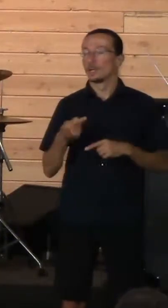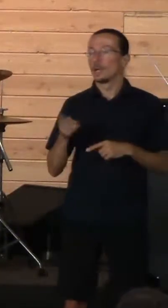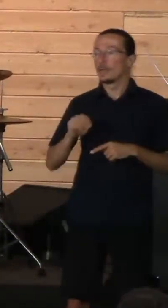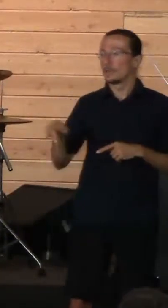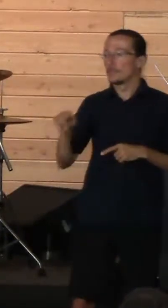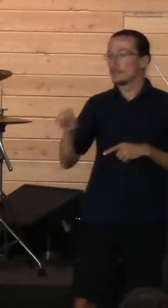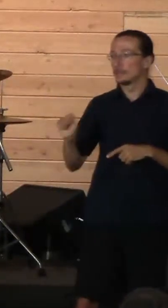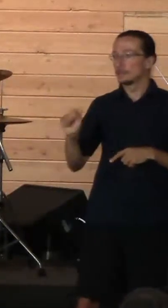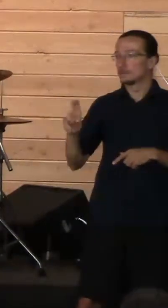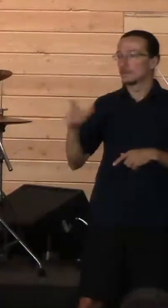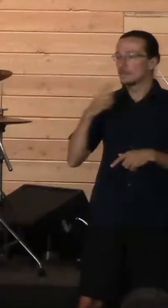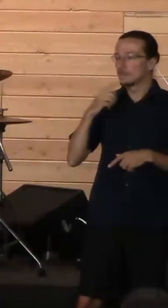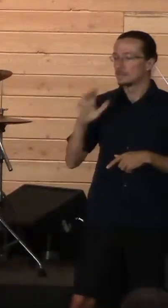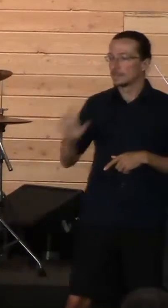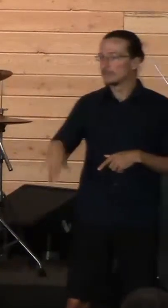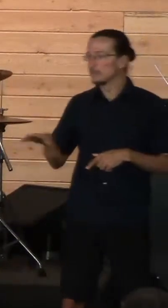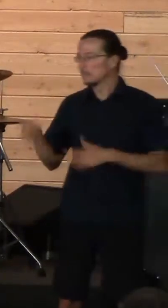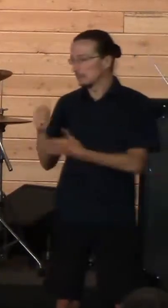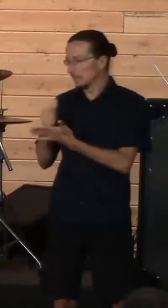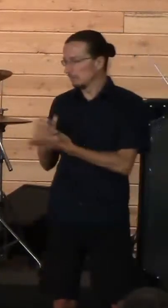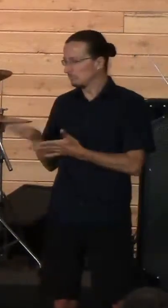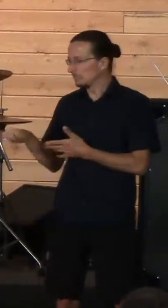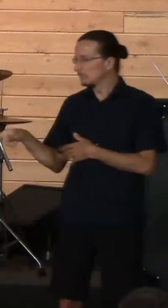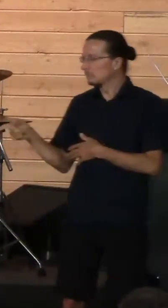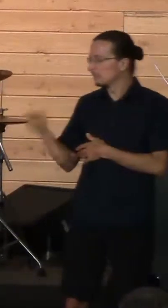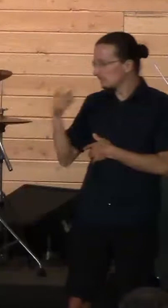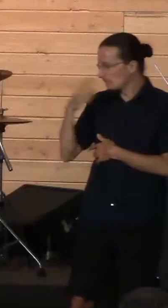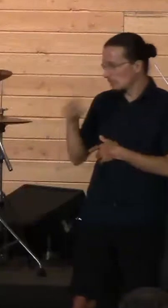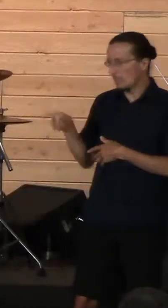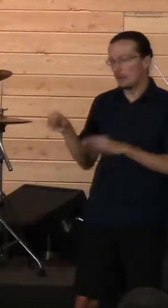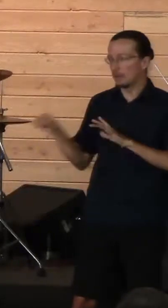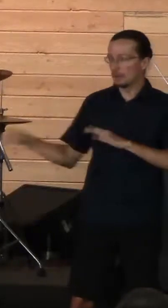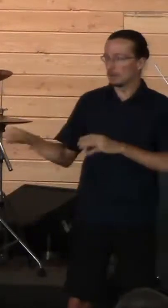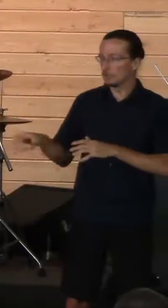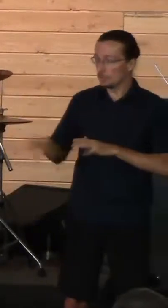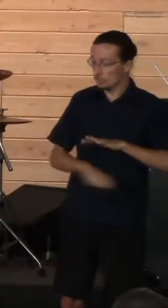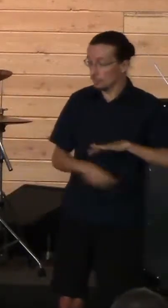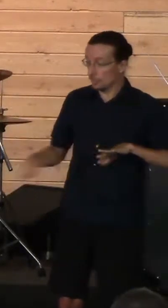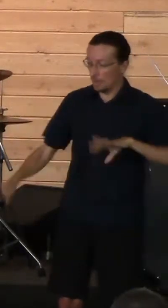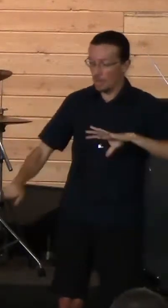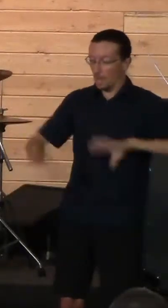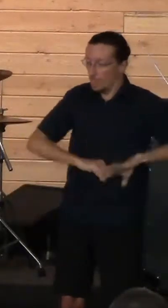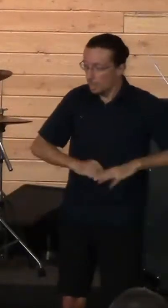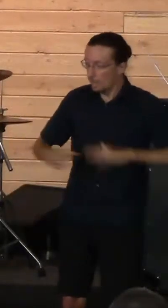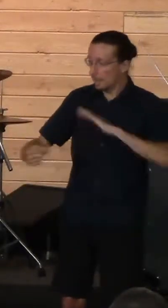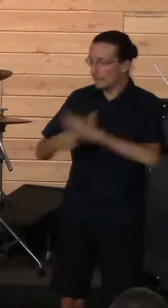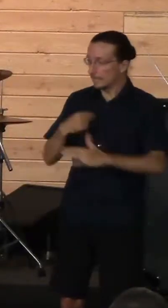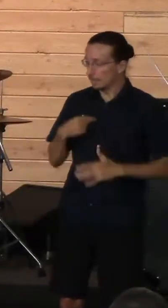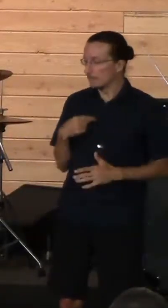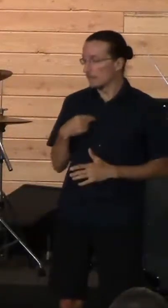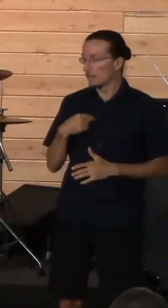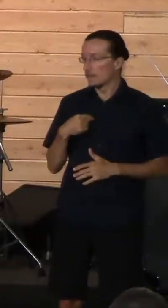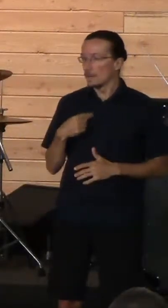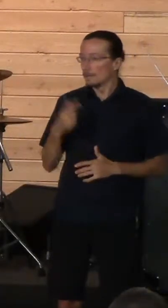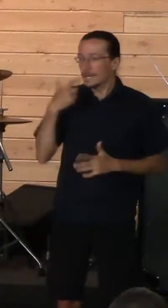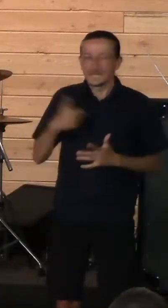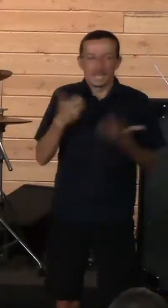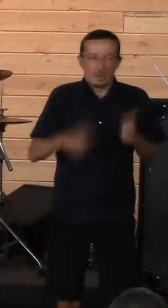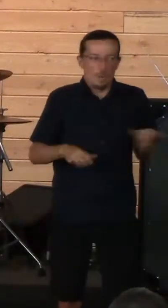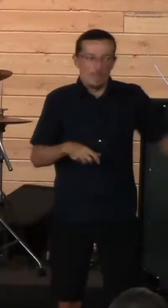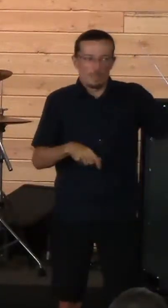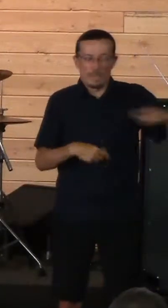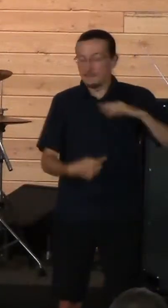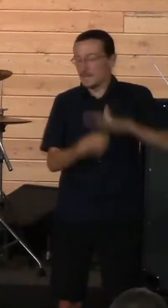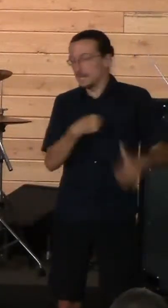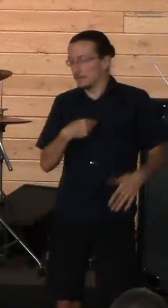sword and thrust me through it, lest these uncircumcised men come and thrust me through and abuse me. Just put me out of my misery, man. And,